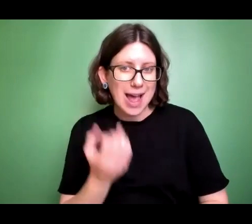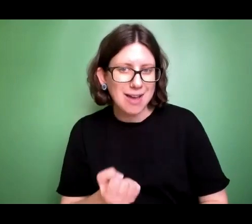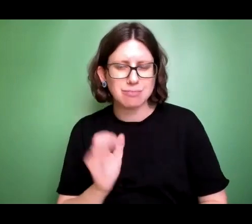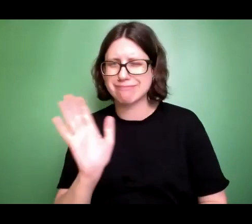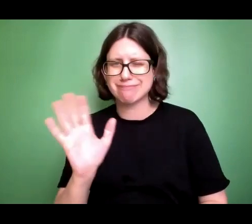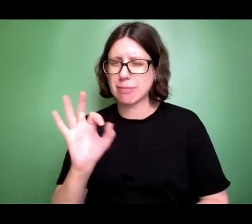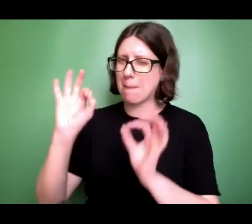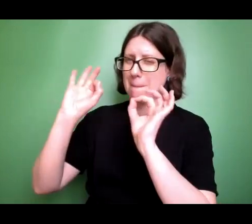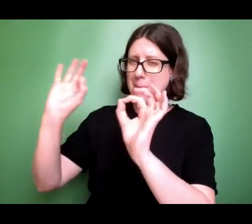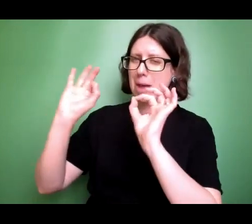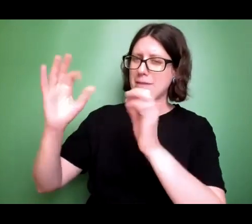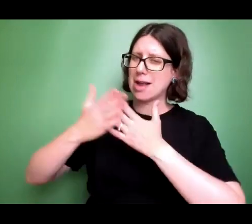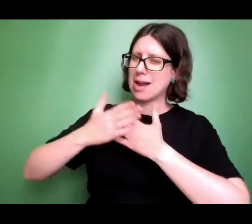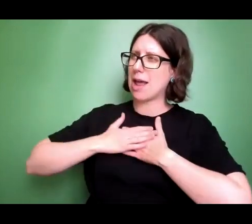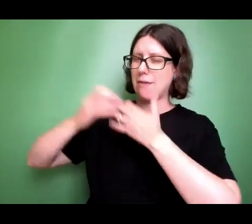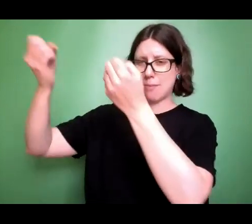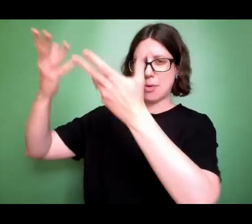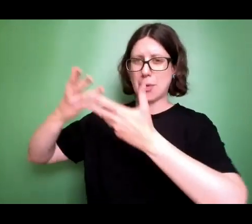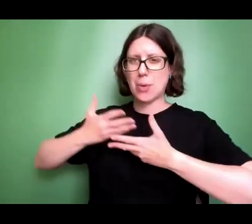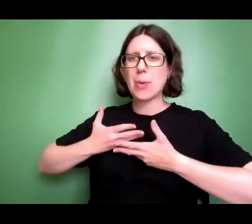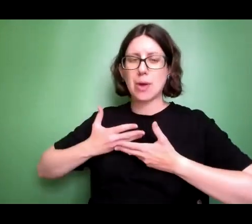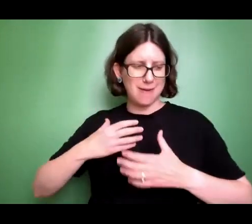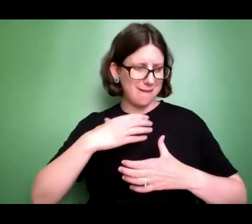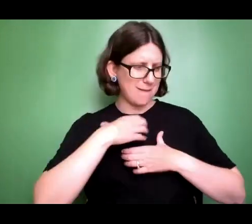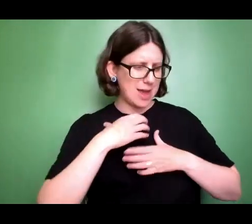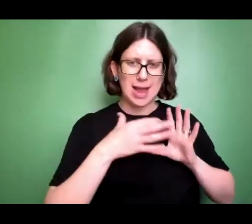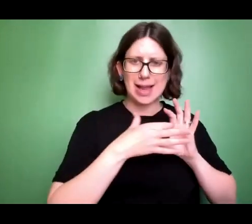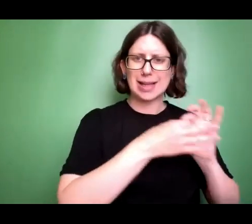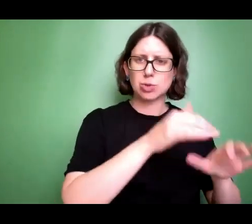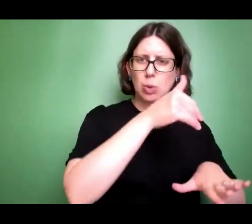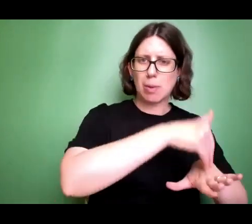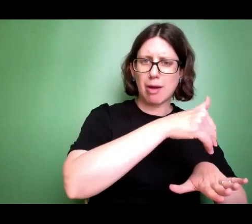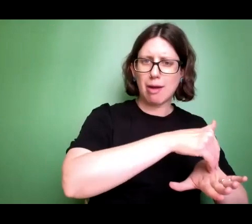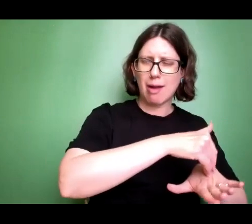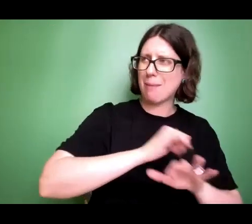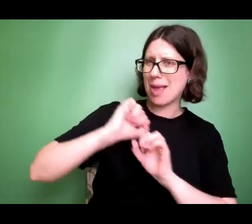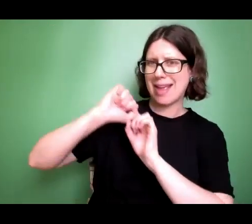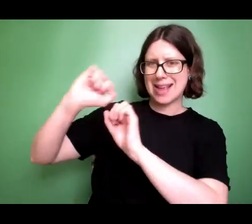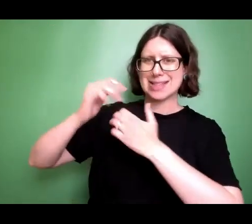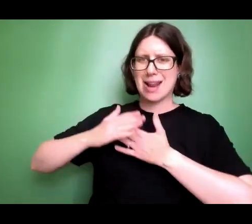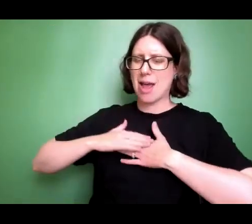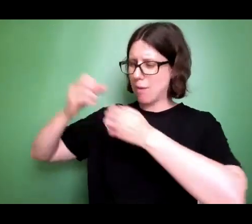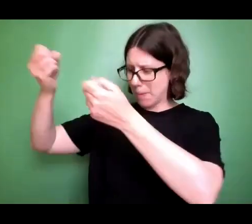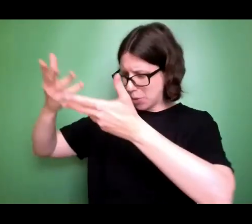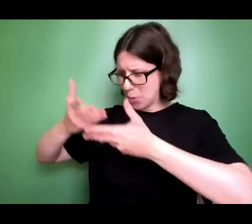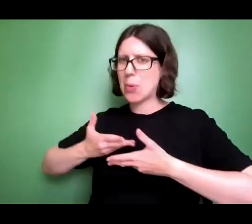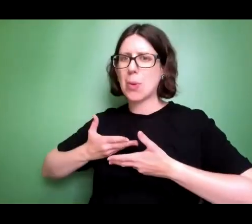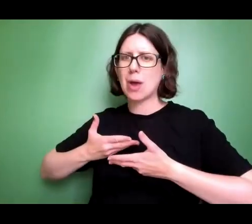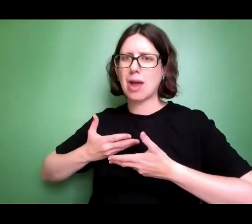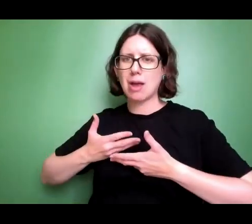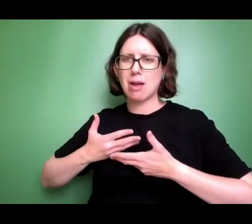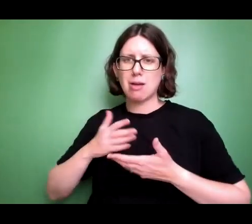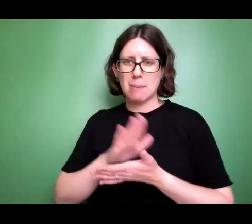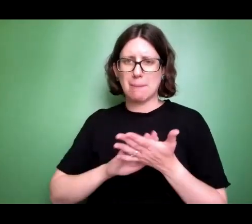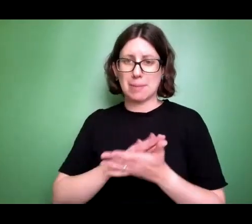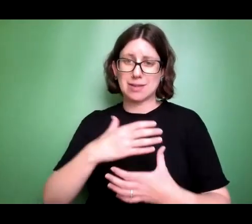has to do with punishment. What do you think about when you hear the word love?